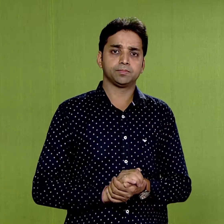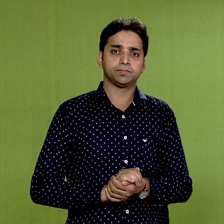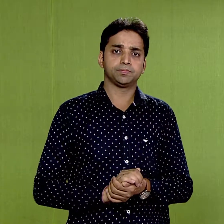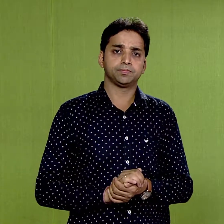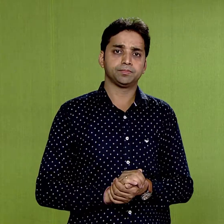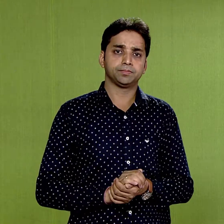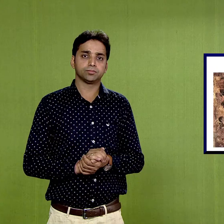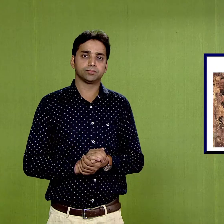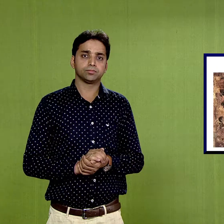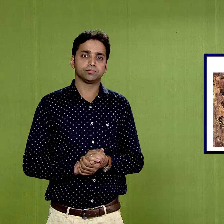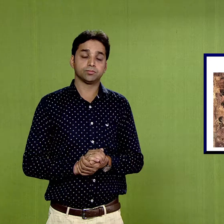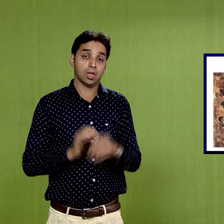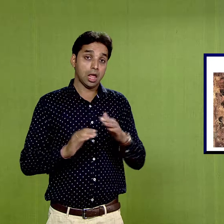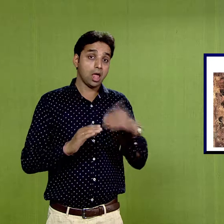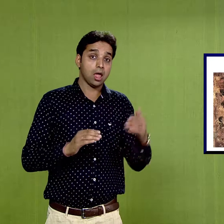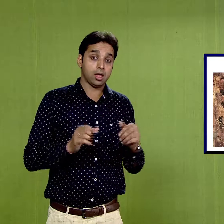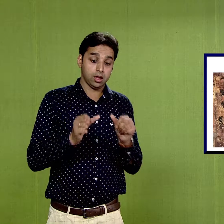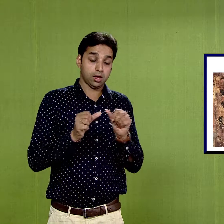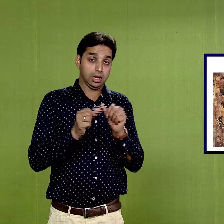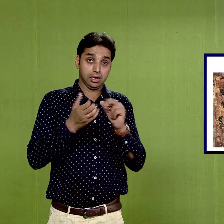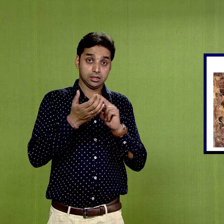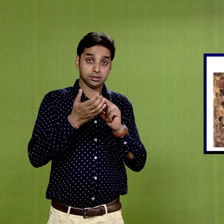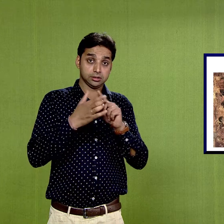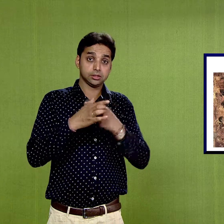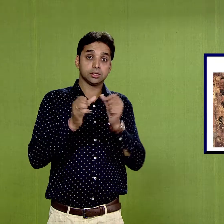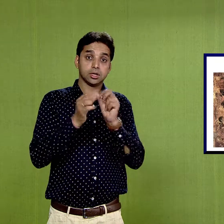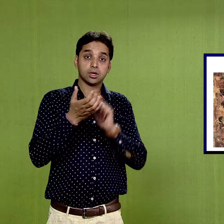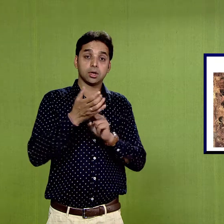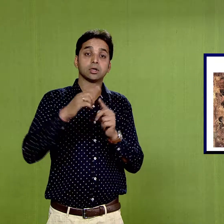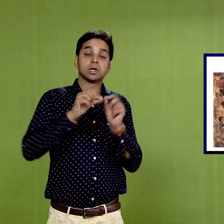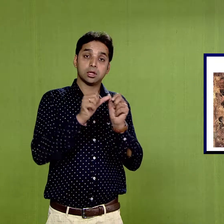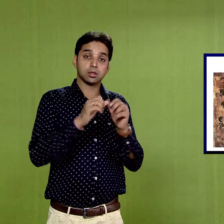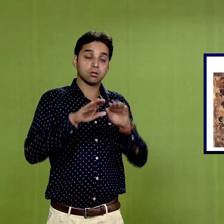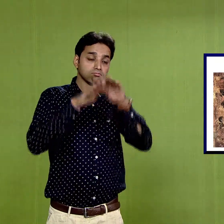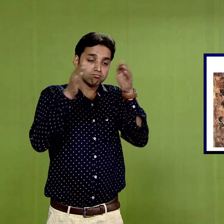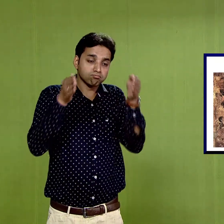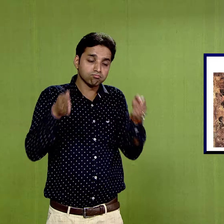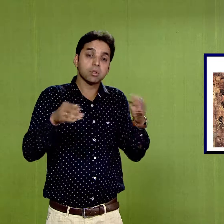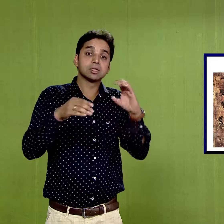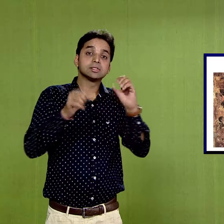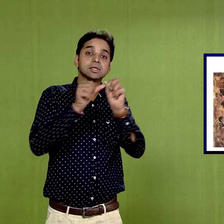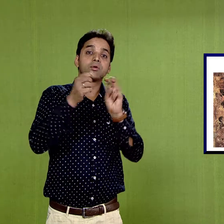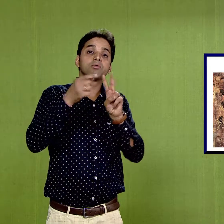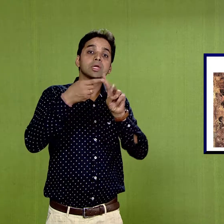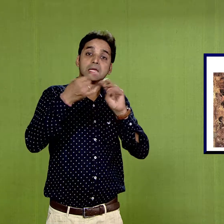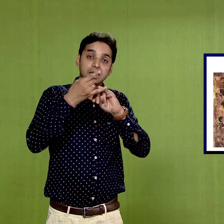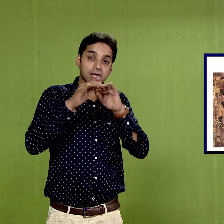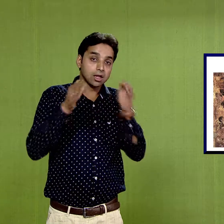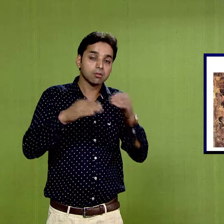At Ajanta caves, there are various Jataka stories on the